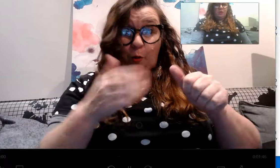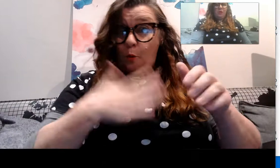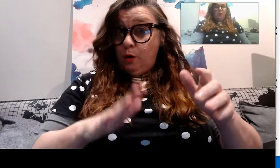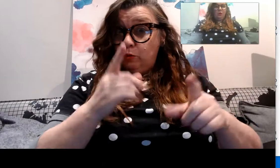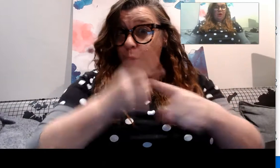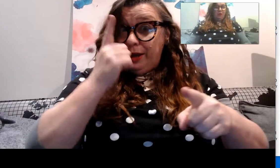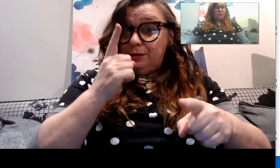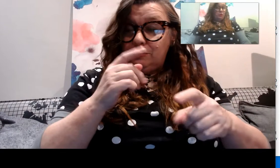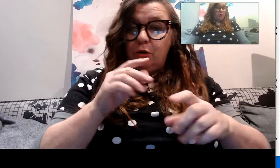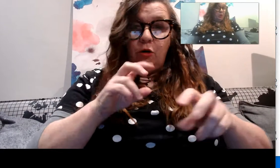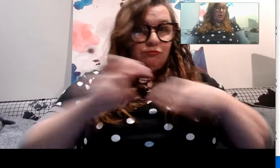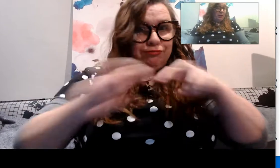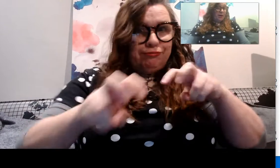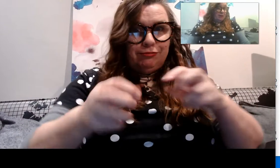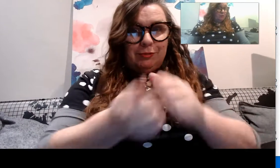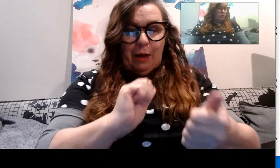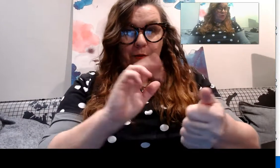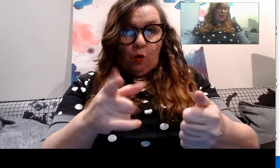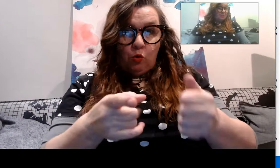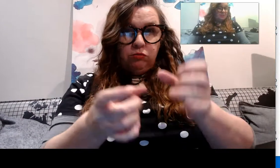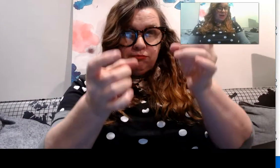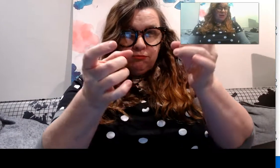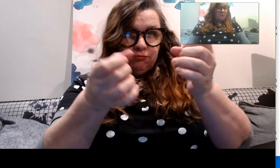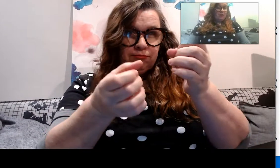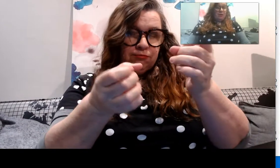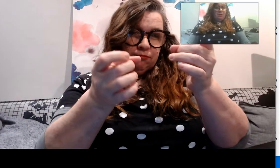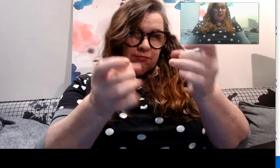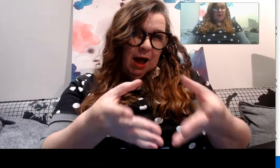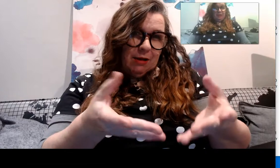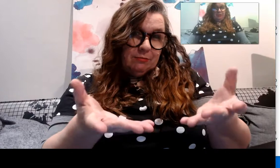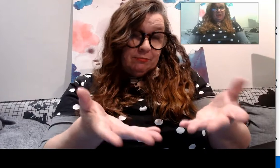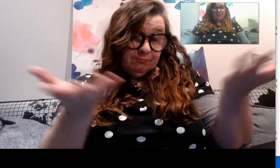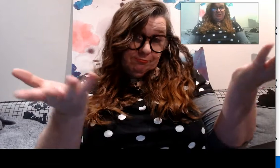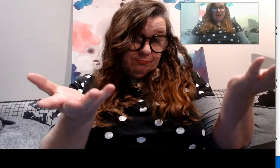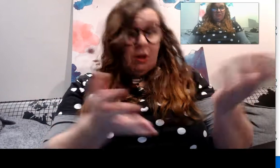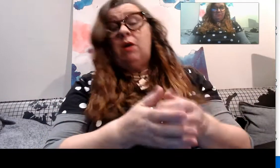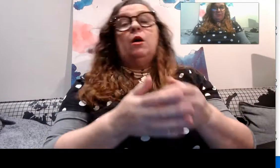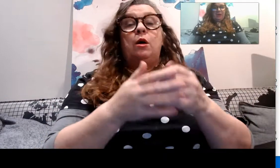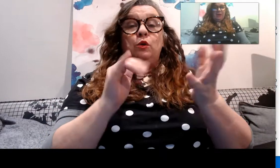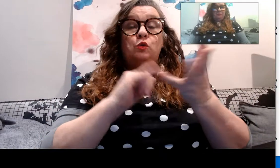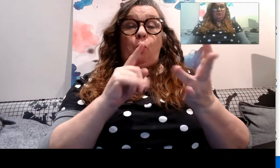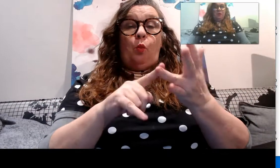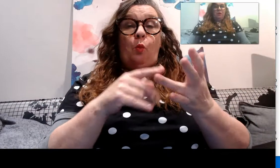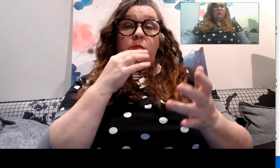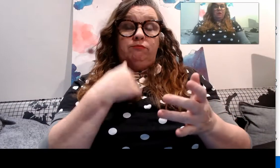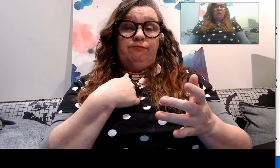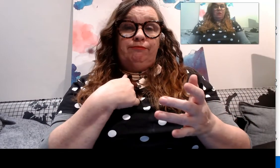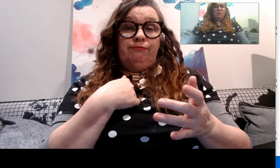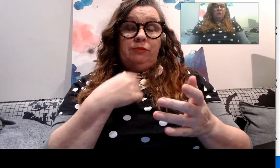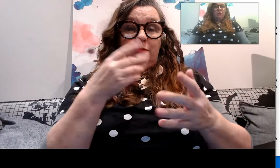all right did you want a quick game a really active game okay so let's start okay so